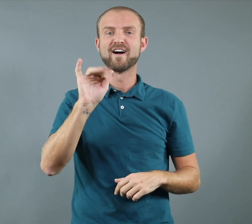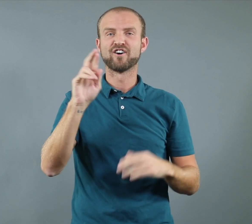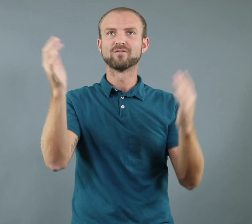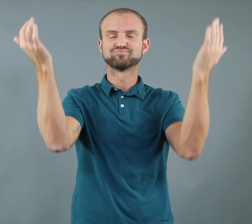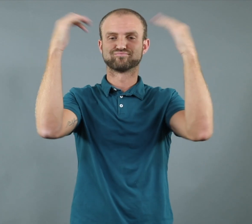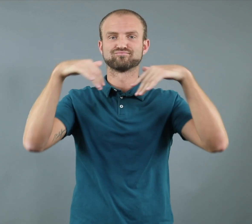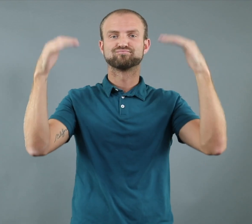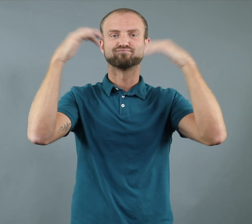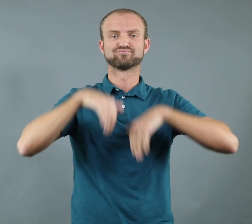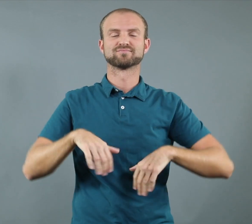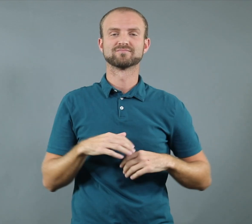ceiling.